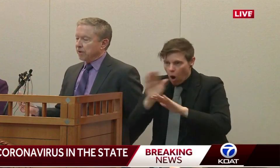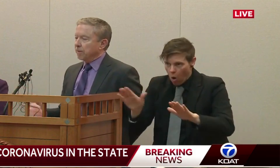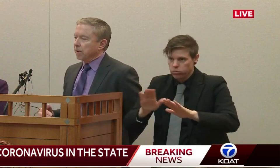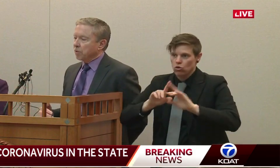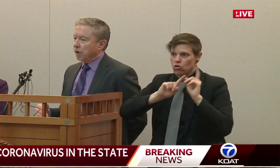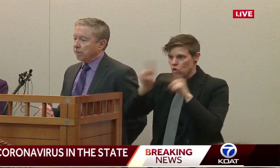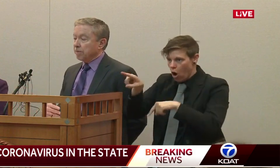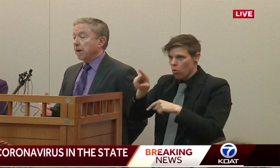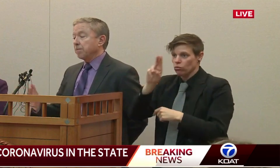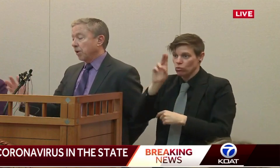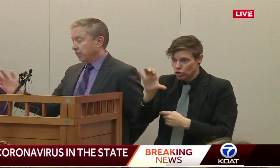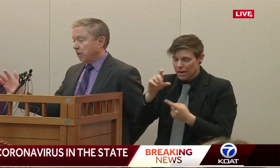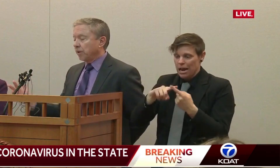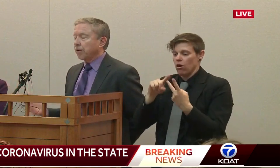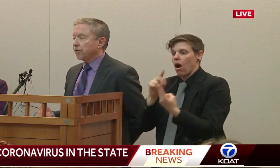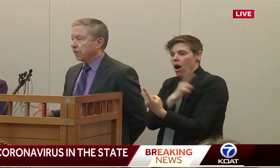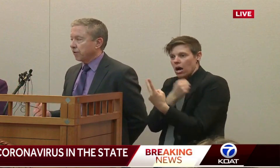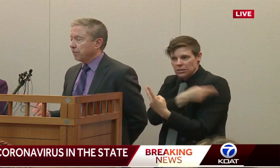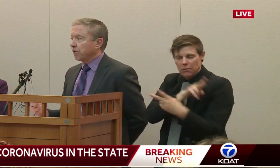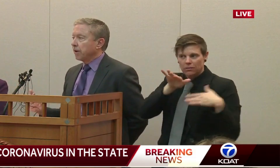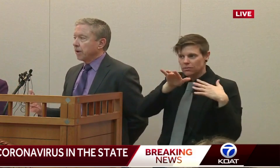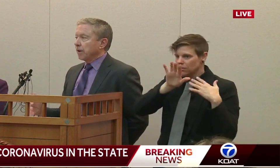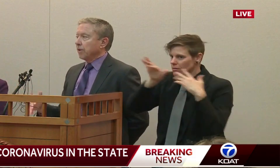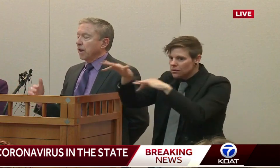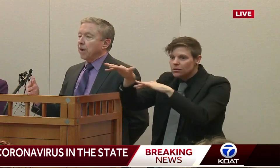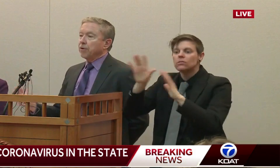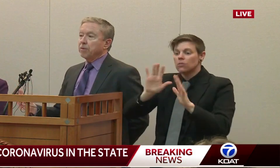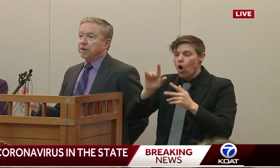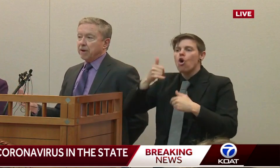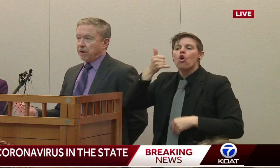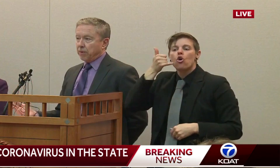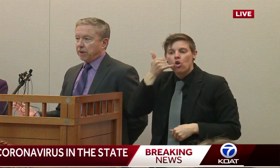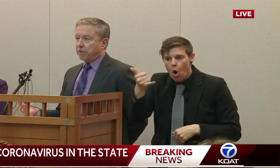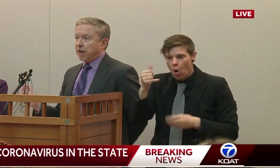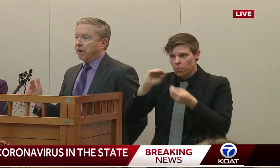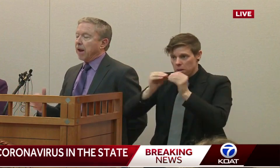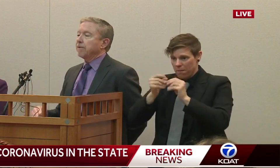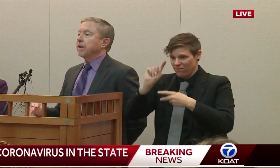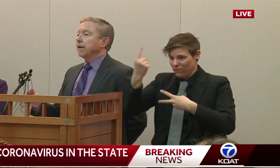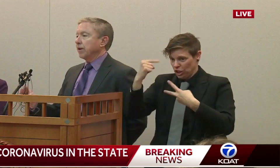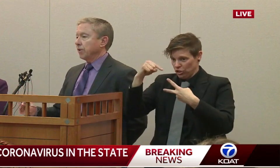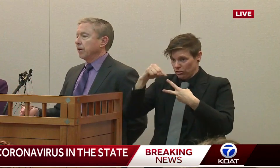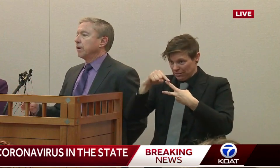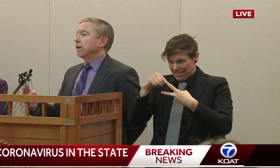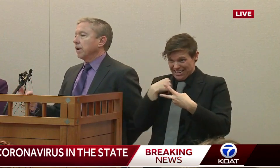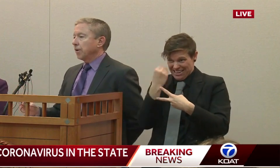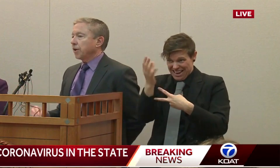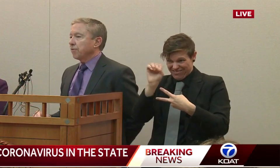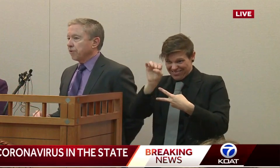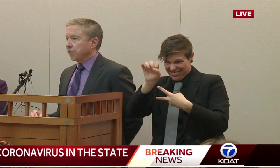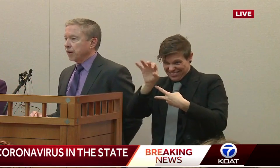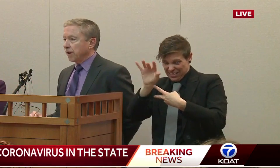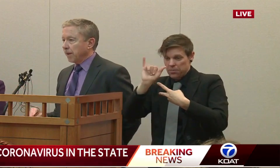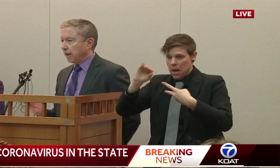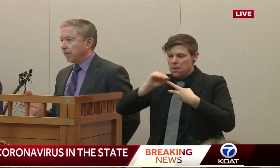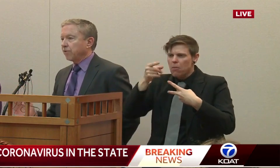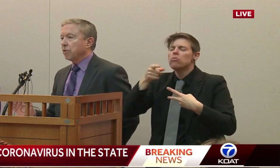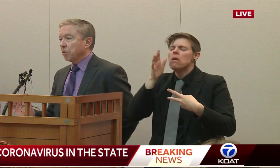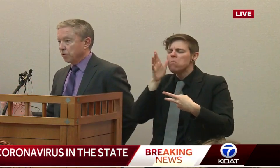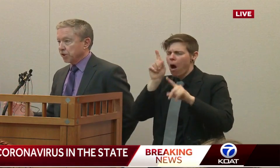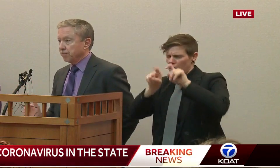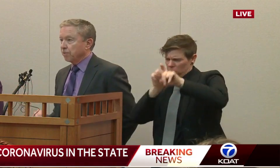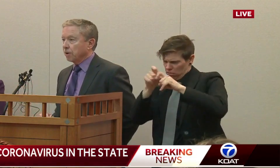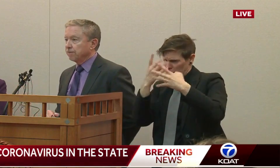are systems being brought up by multiple health care systems to allow you to be evaluated without having to enter a health care facility. And